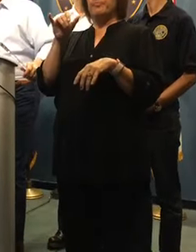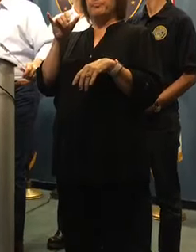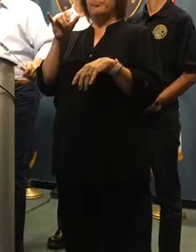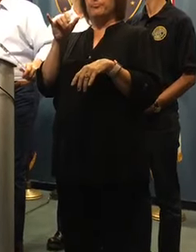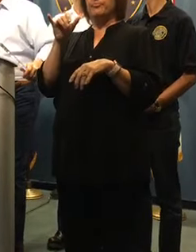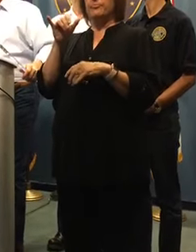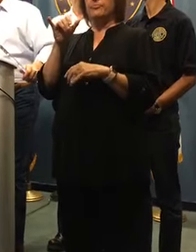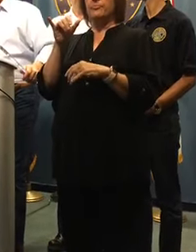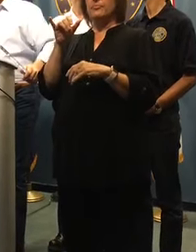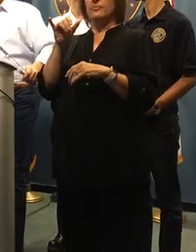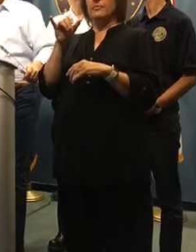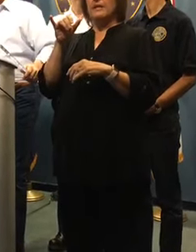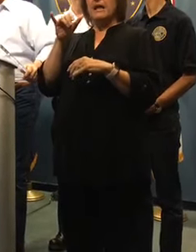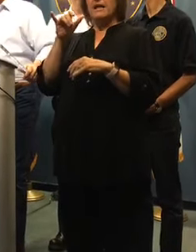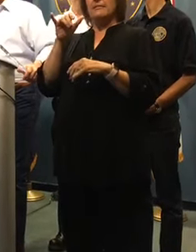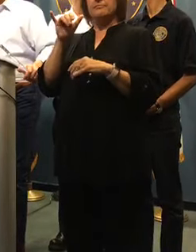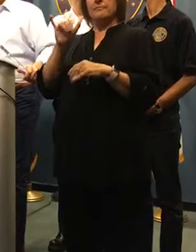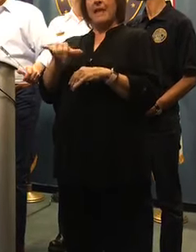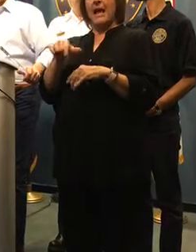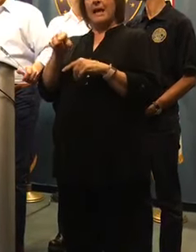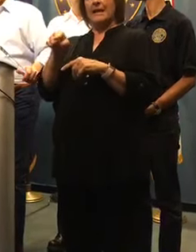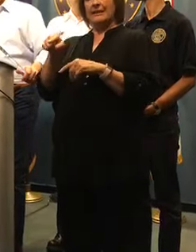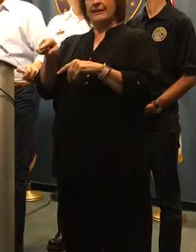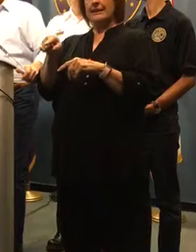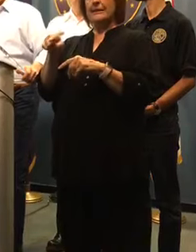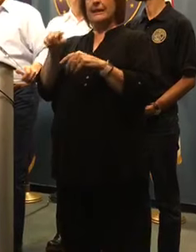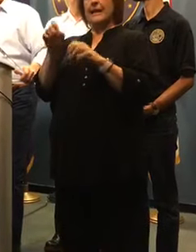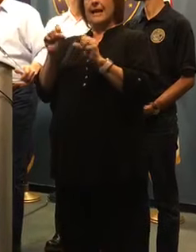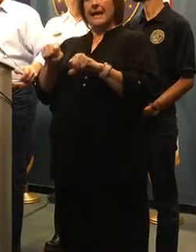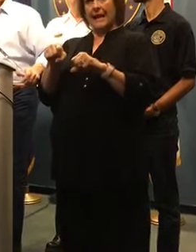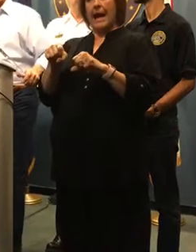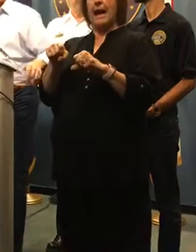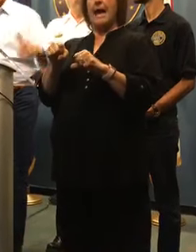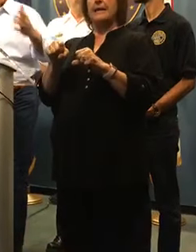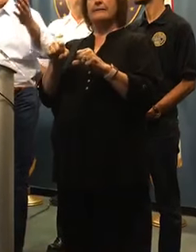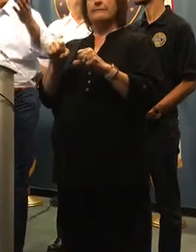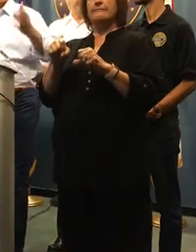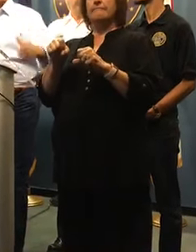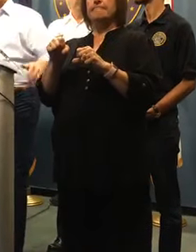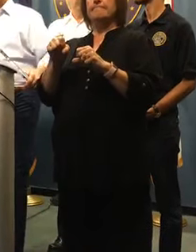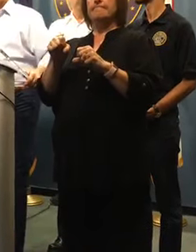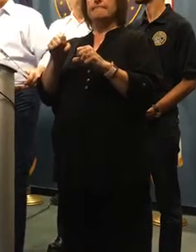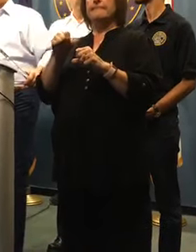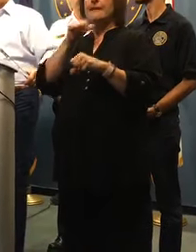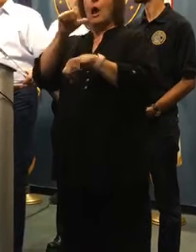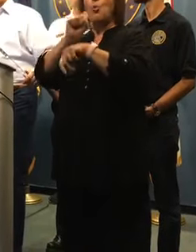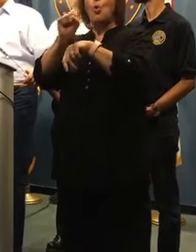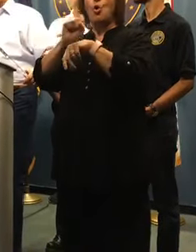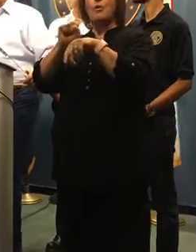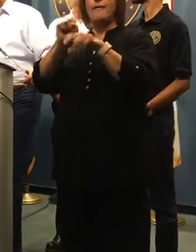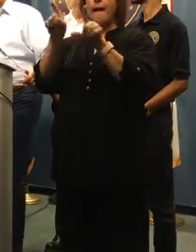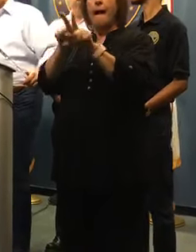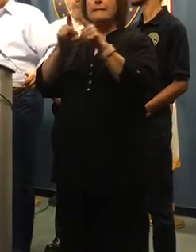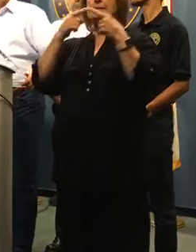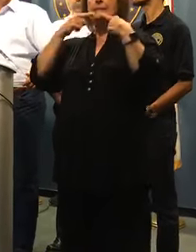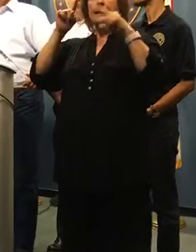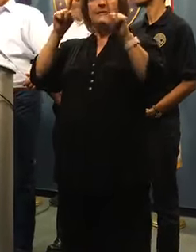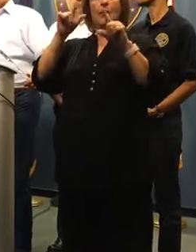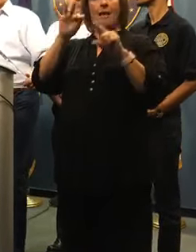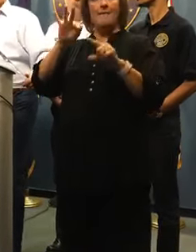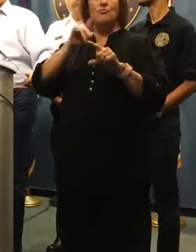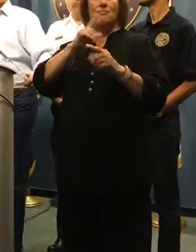tenacity of and the intensity of the rainfall, can get overwhelmed even in the worst of circumstances. You saw that last week. Five to nine inches